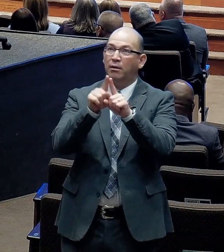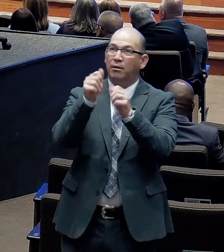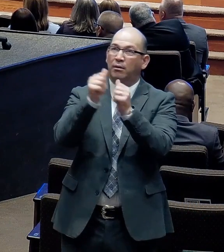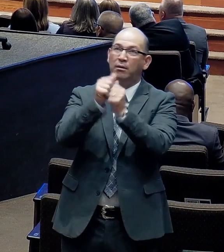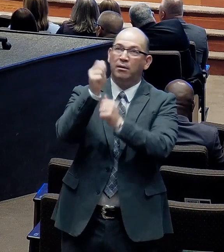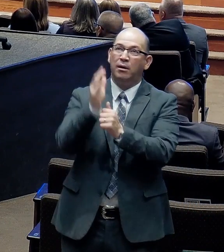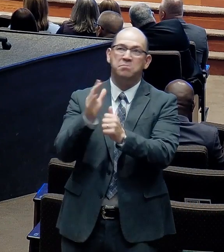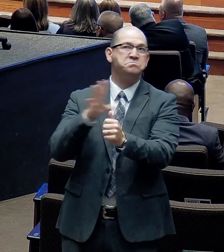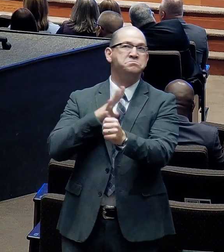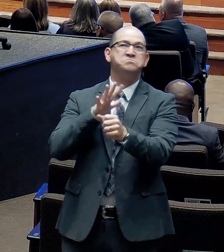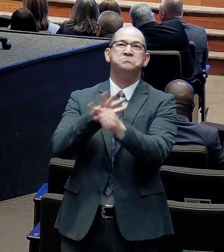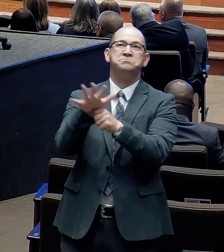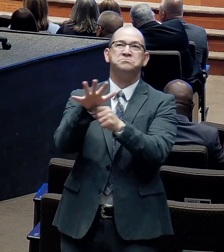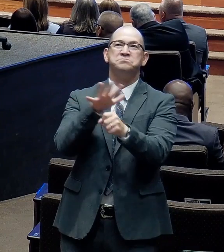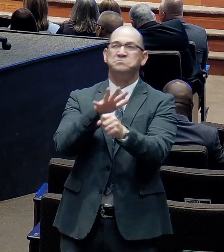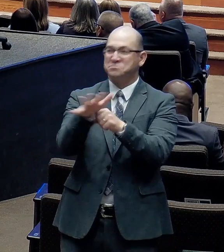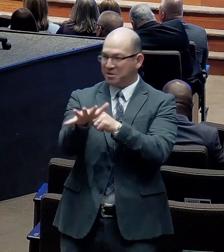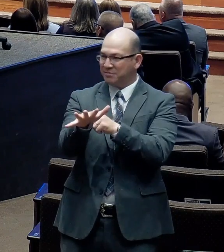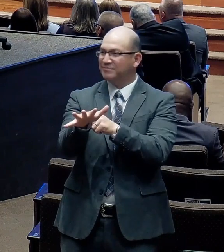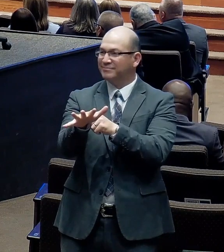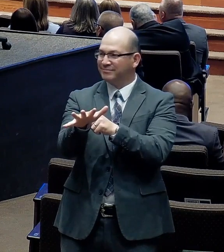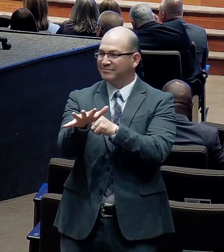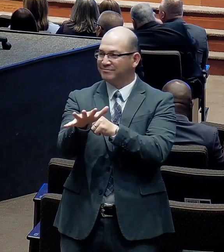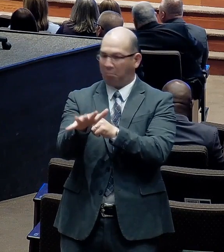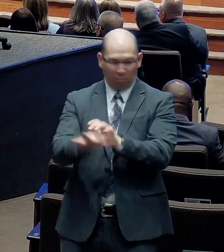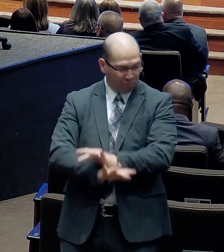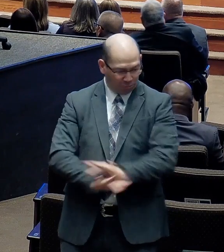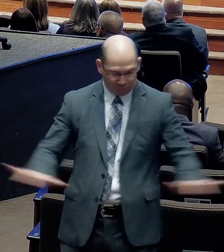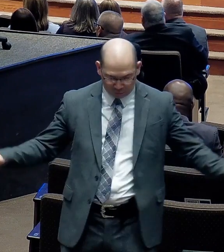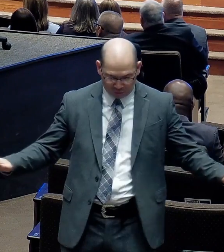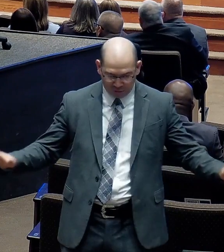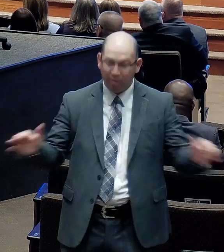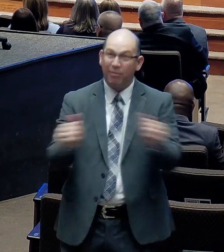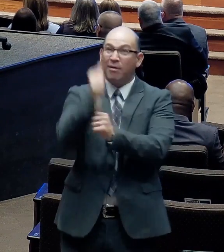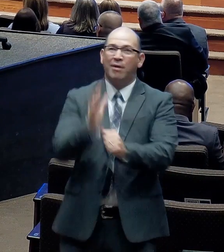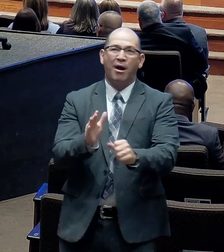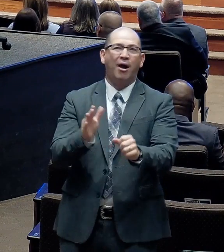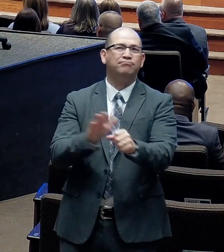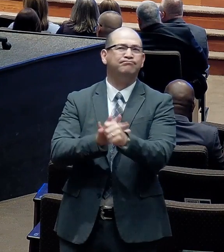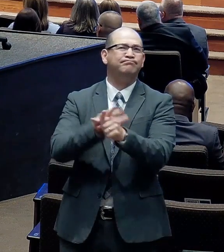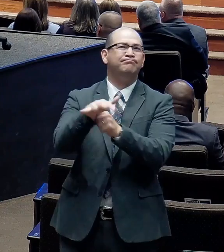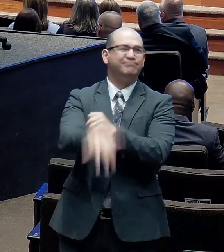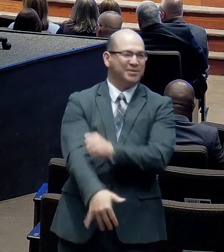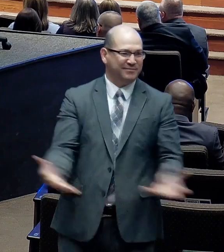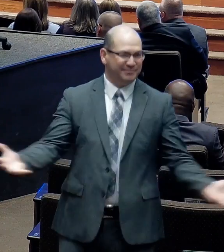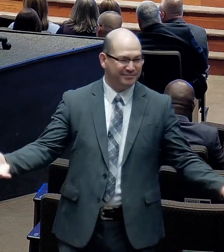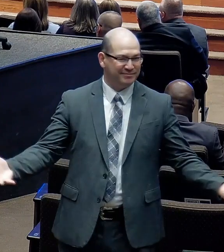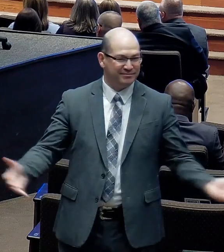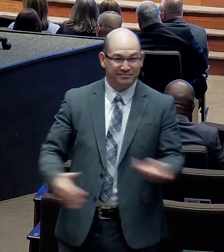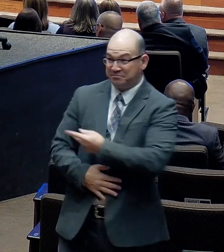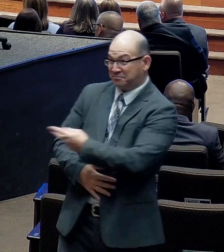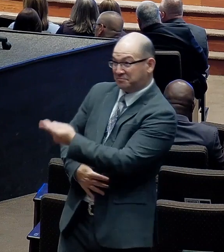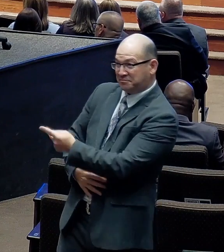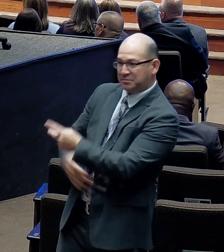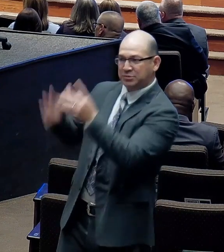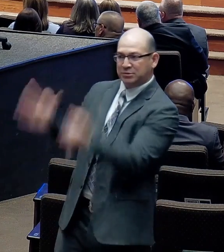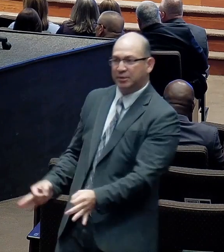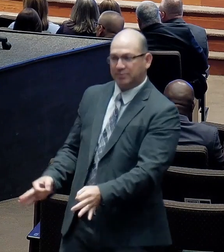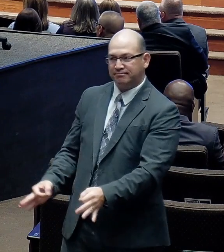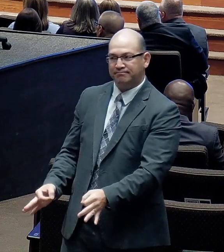They had a total commitment. To be all that they could be. For the glory of God.